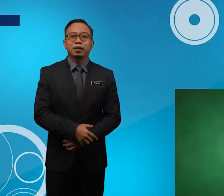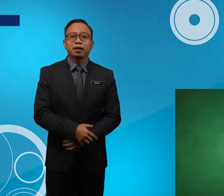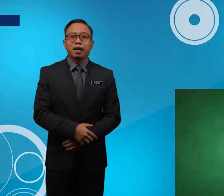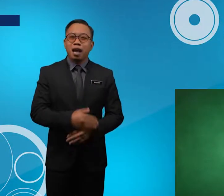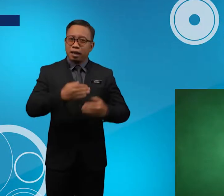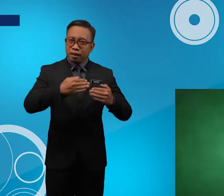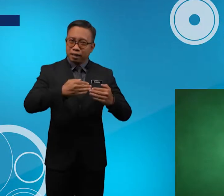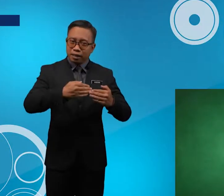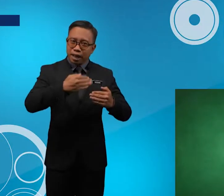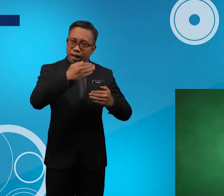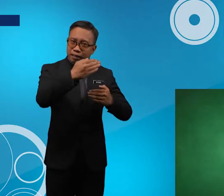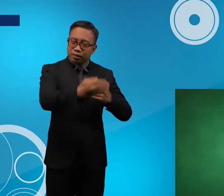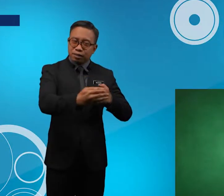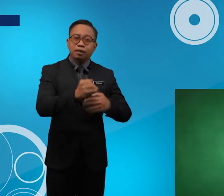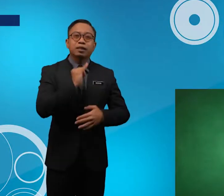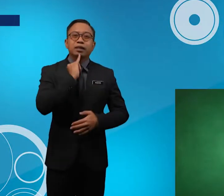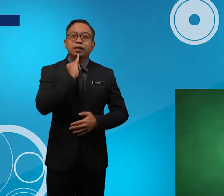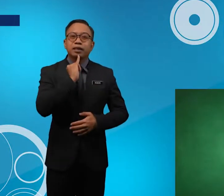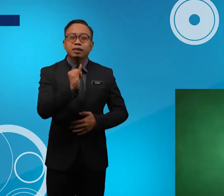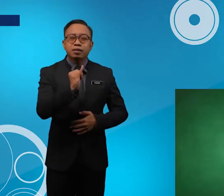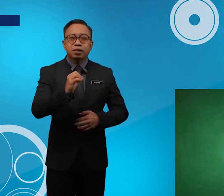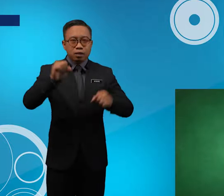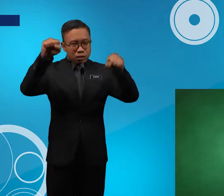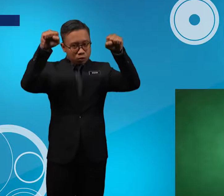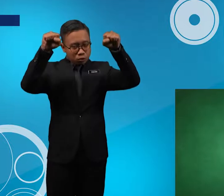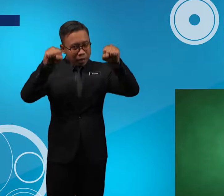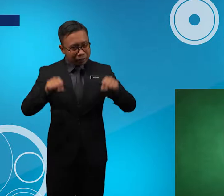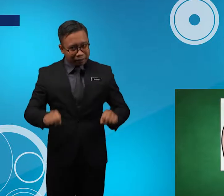Next Next Is Sweater